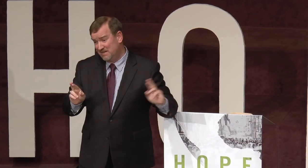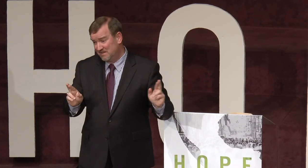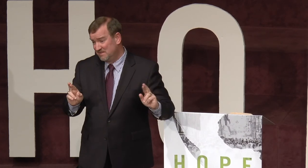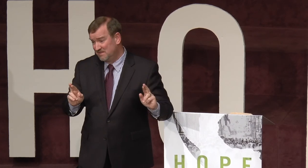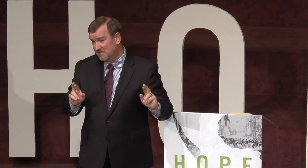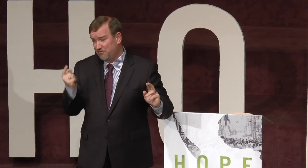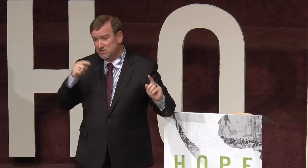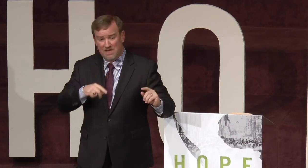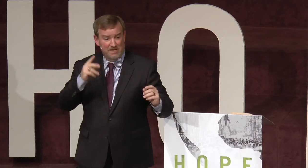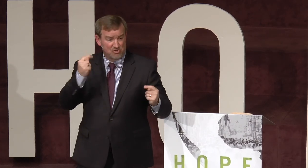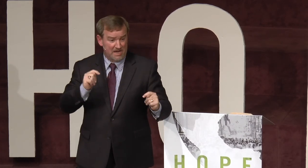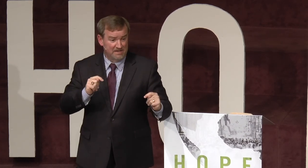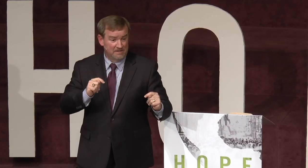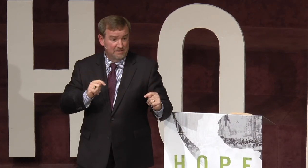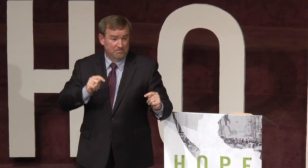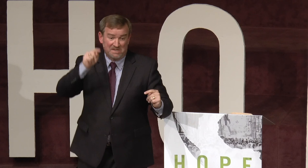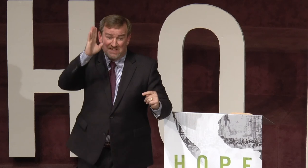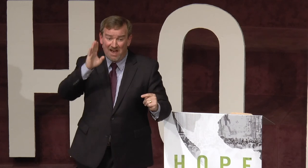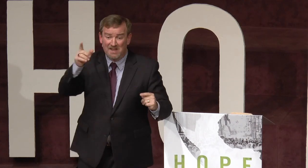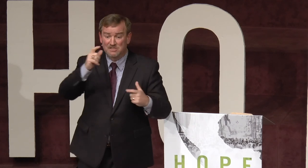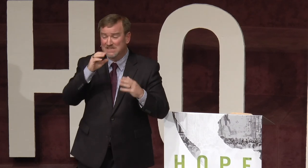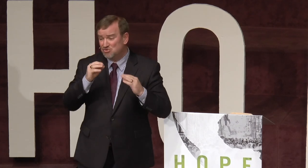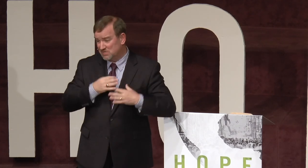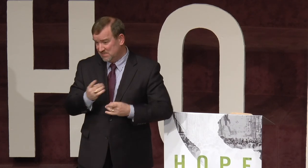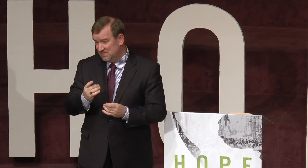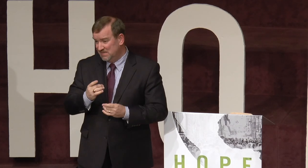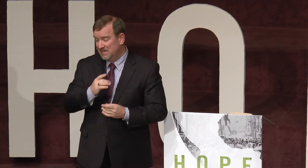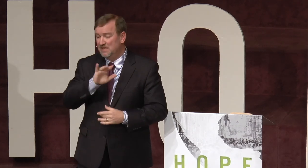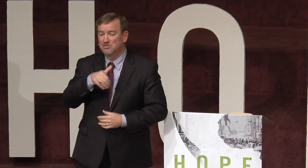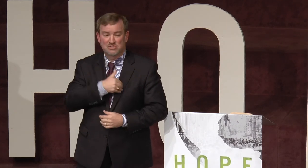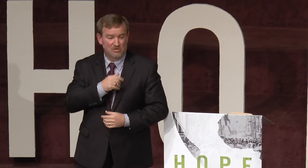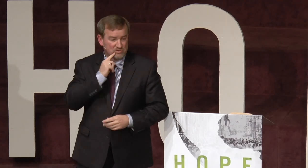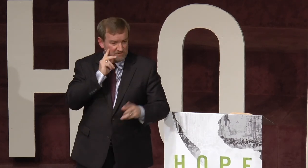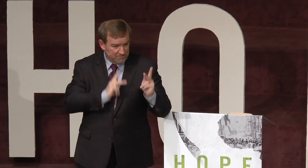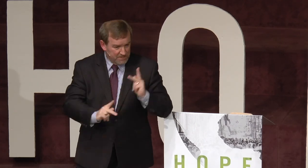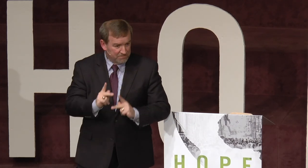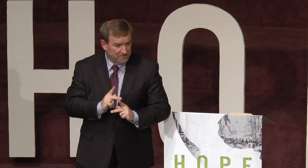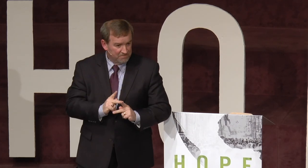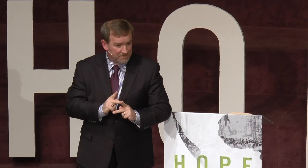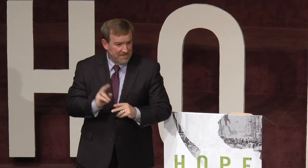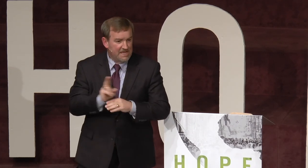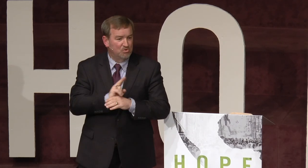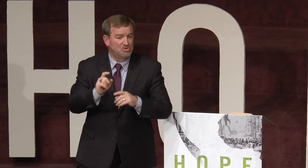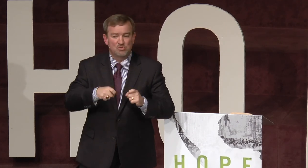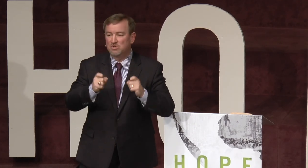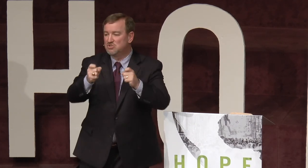the first time I tried. But God is interested in the souls of deaf people. And he will use what you